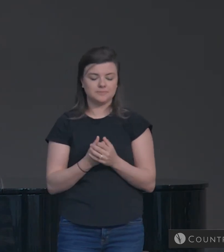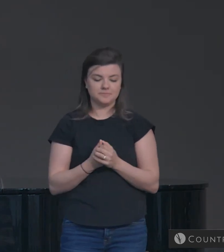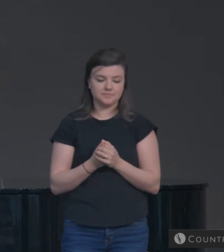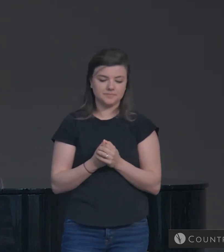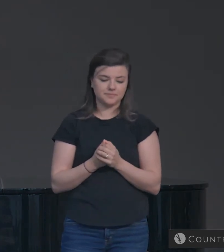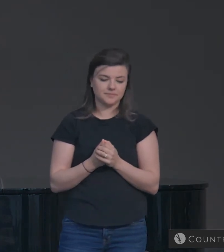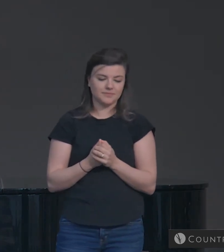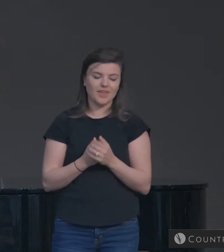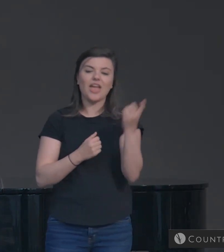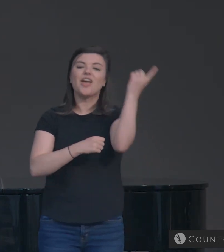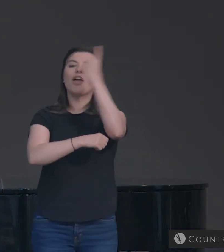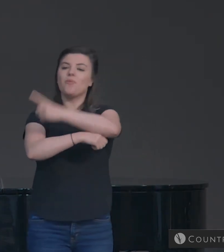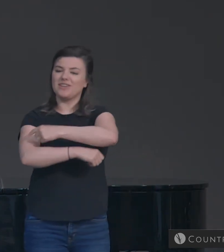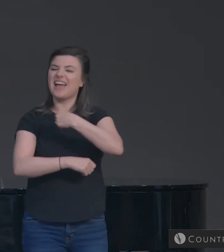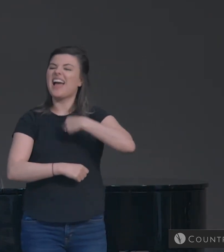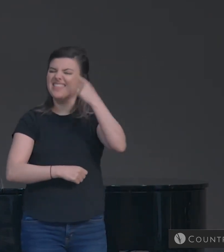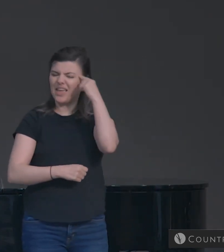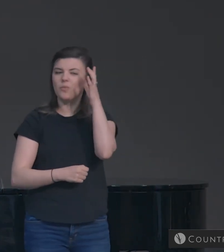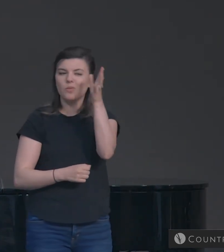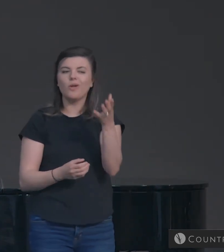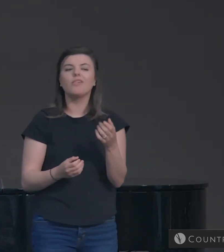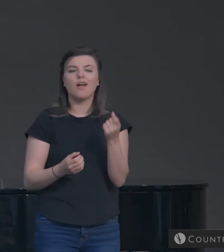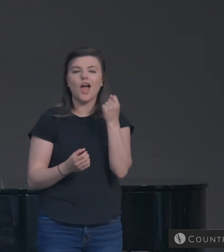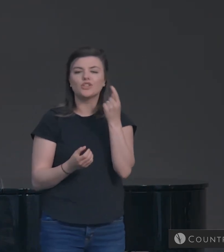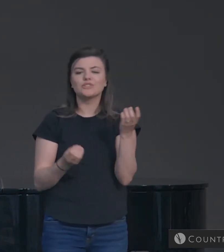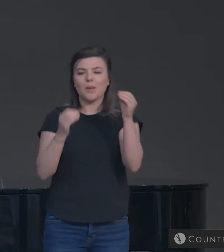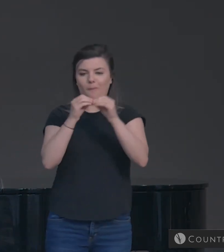And one day I believe we'll understand that a little bit better.